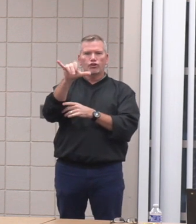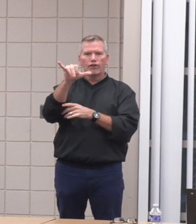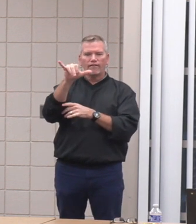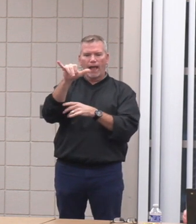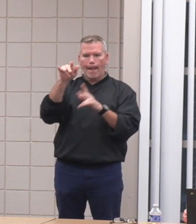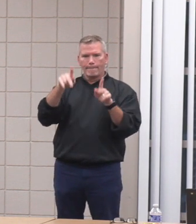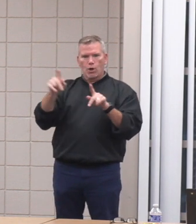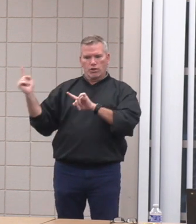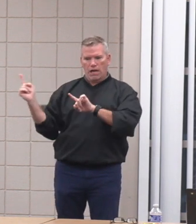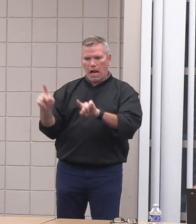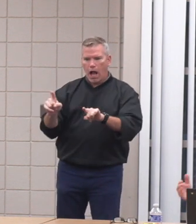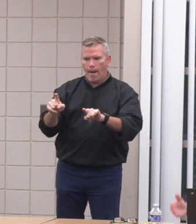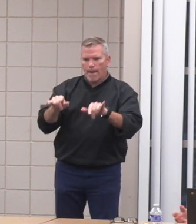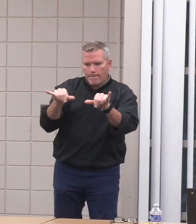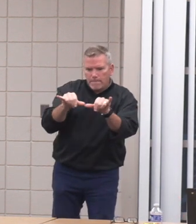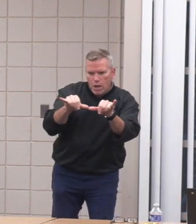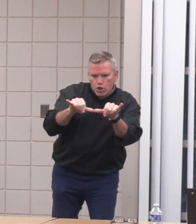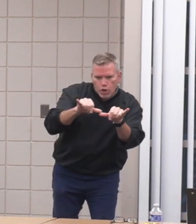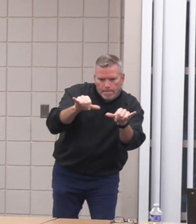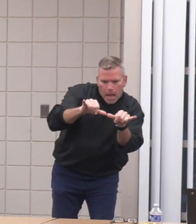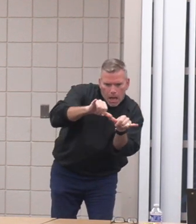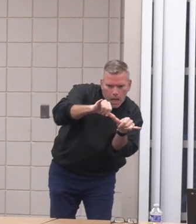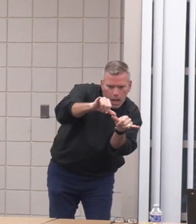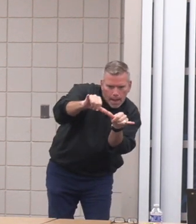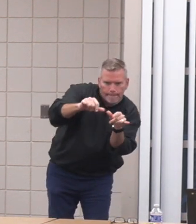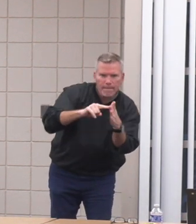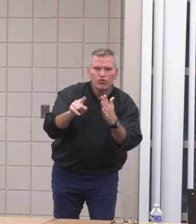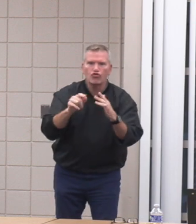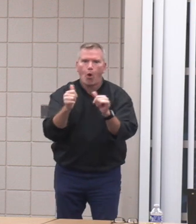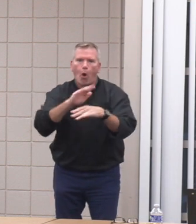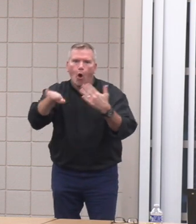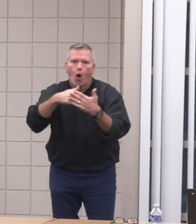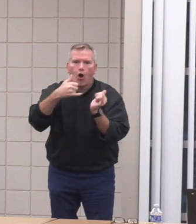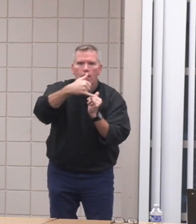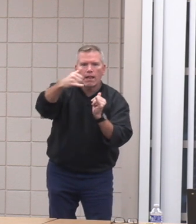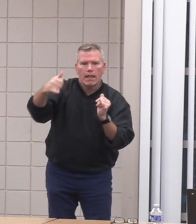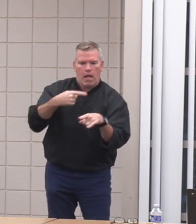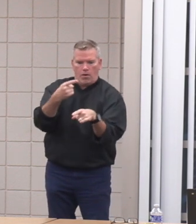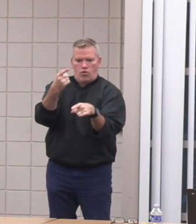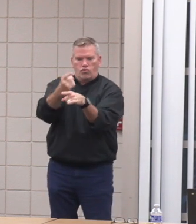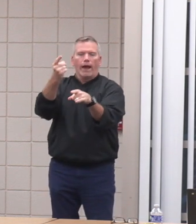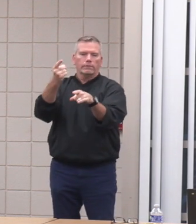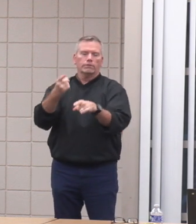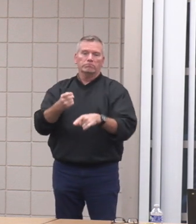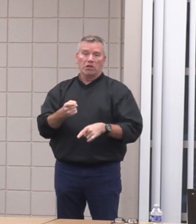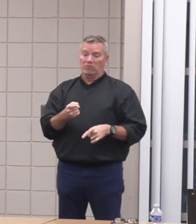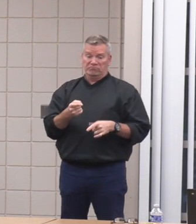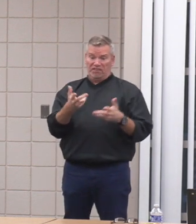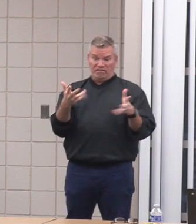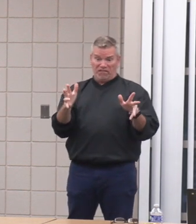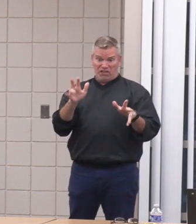surveyor to come out, and then the painter will be out right after that, and that project will be done as well.